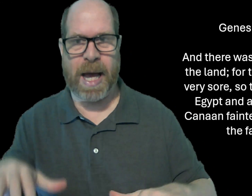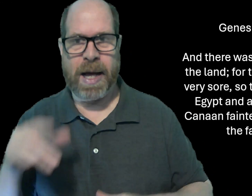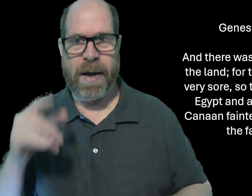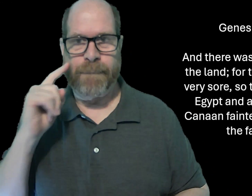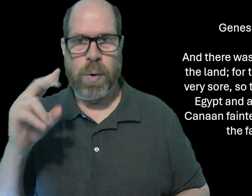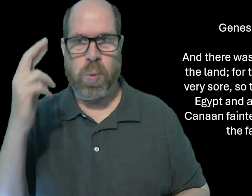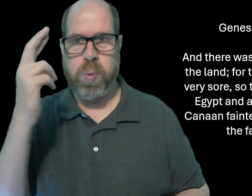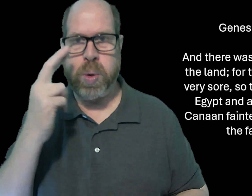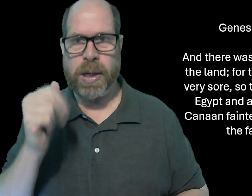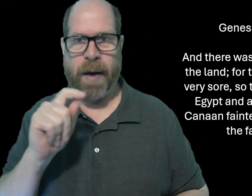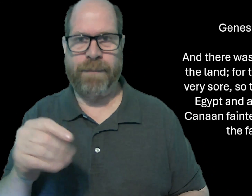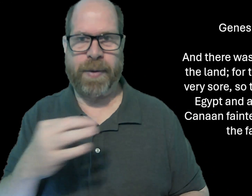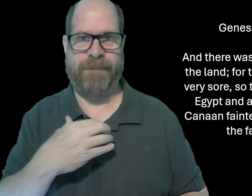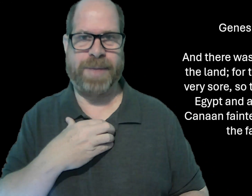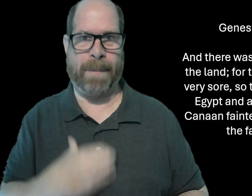fainted by reason of the famine.